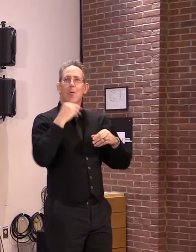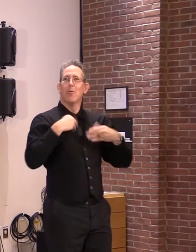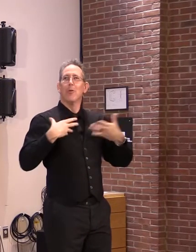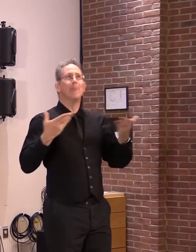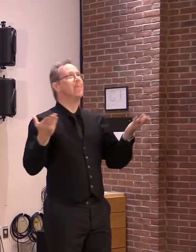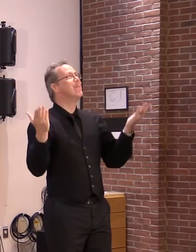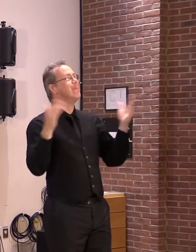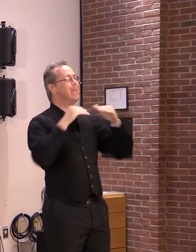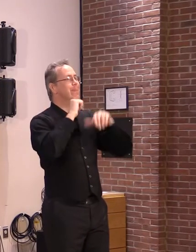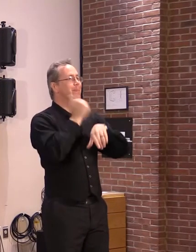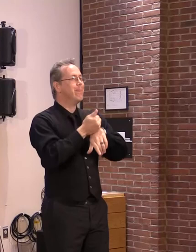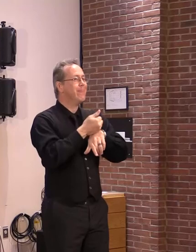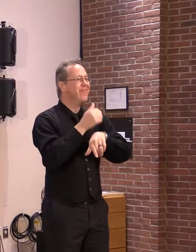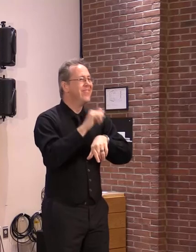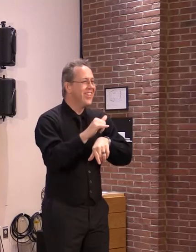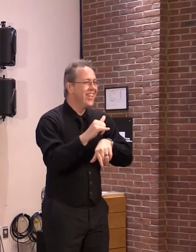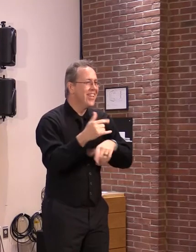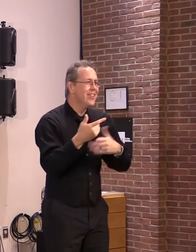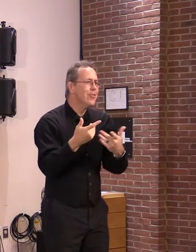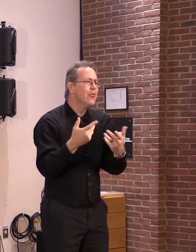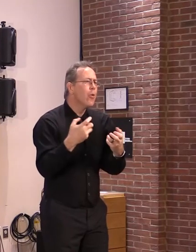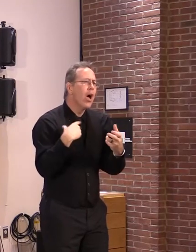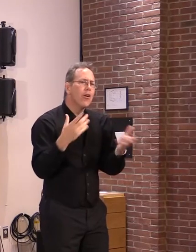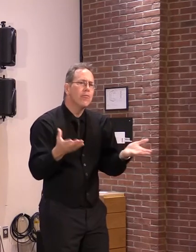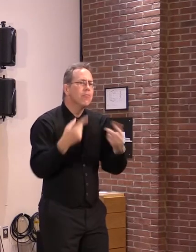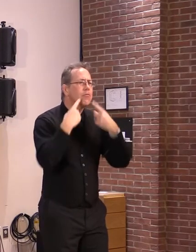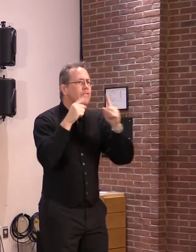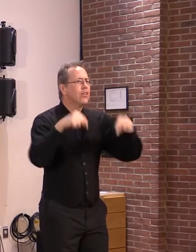that's part of what we're trying to accomplish.